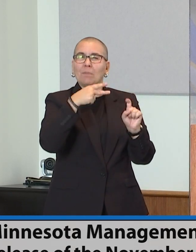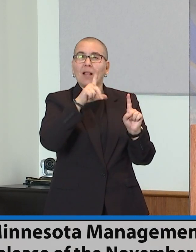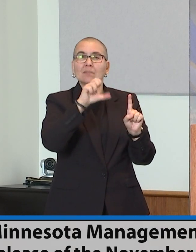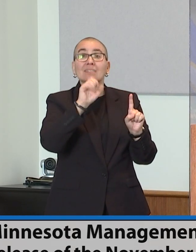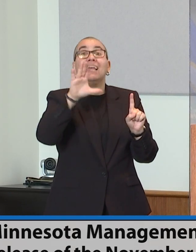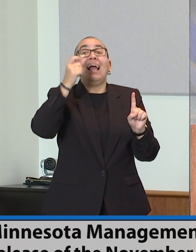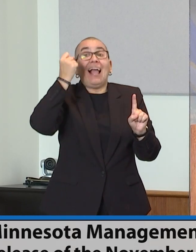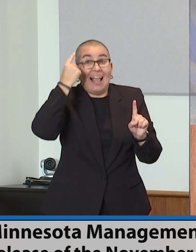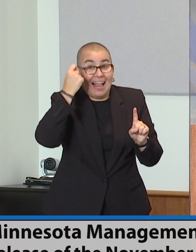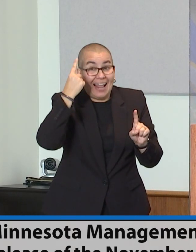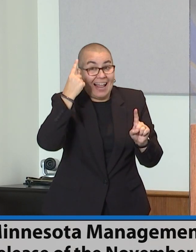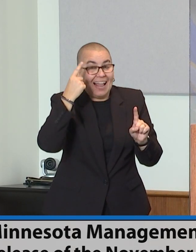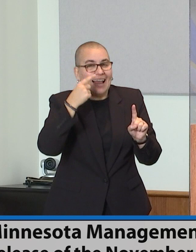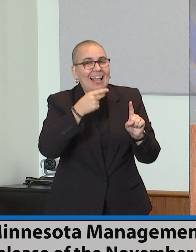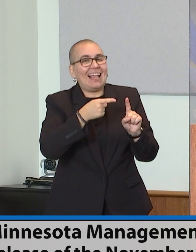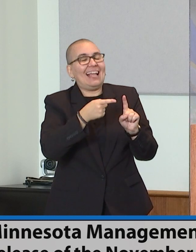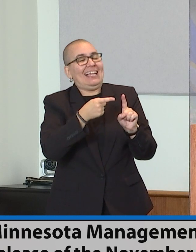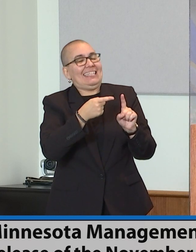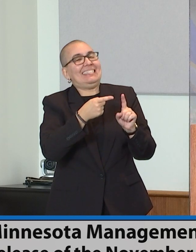forward.